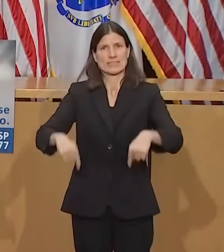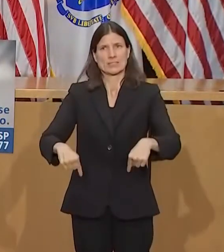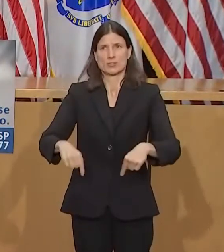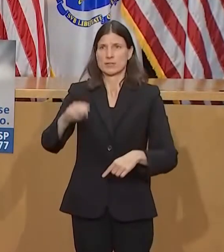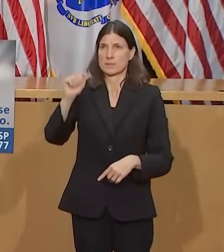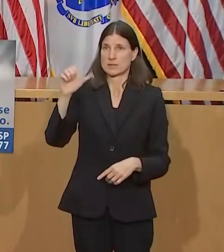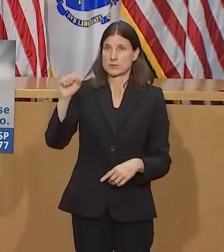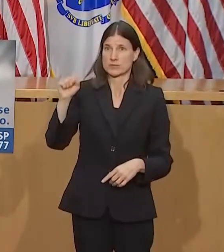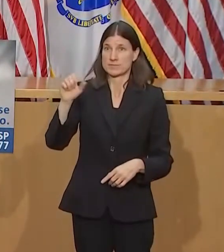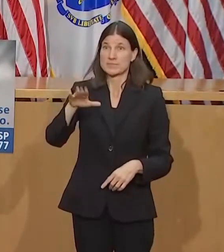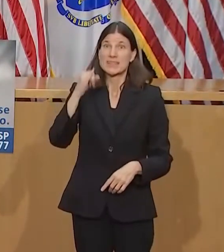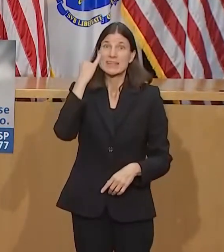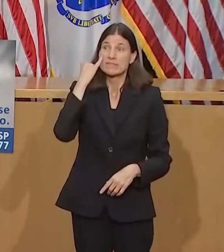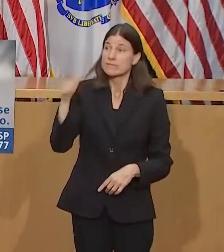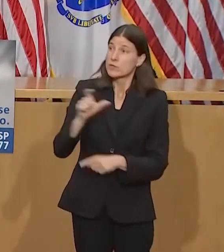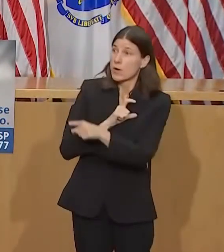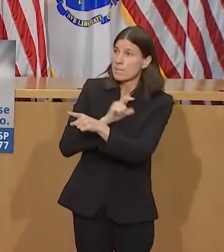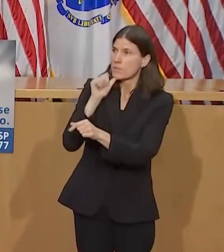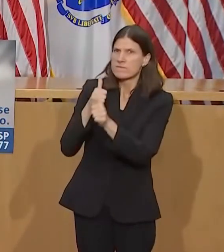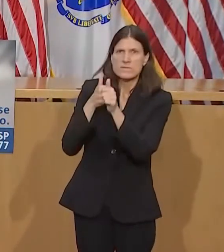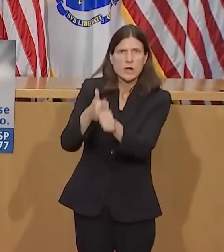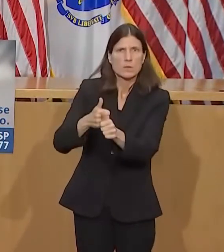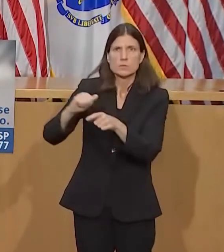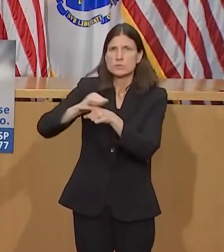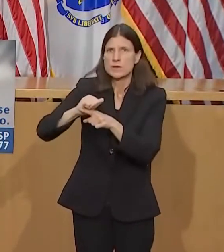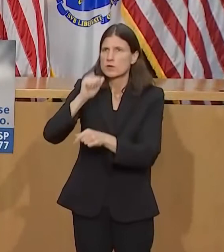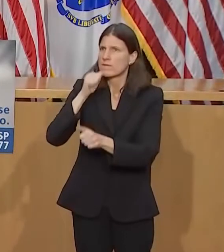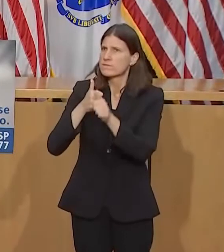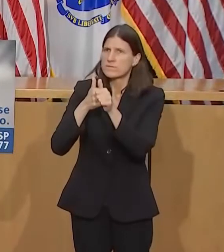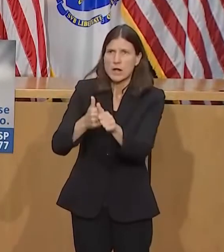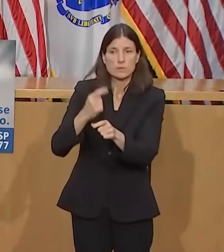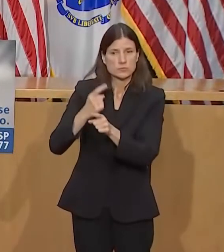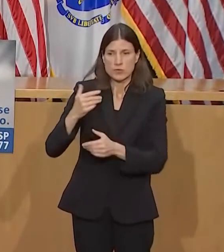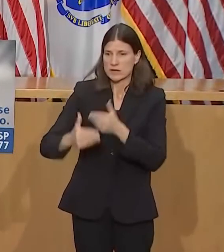build the community relationships that enable that trust.